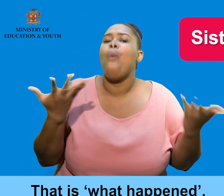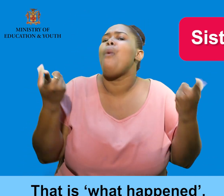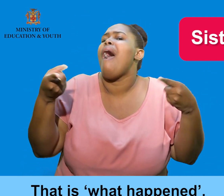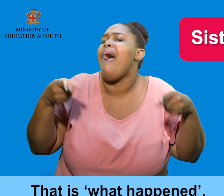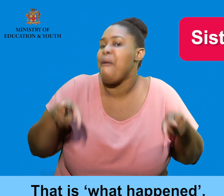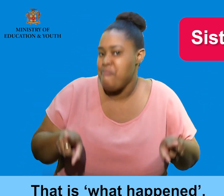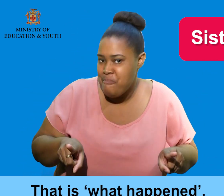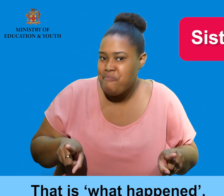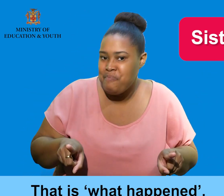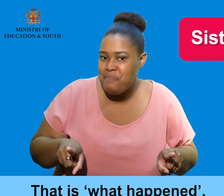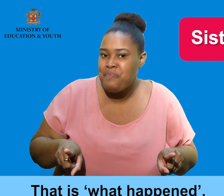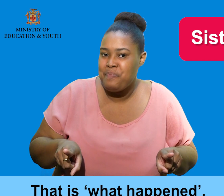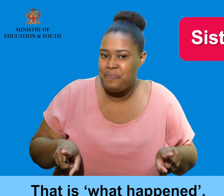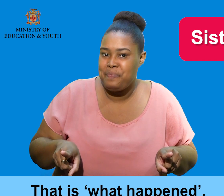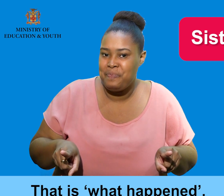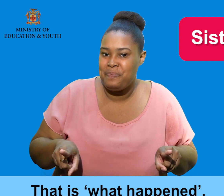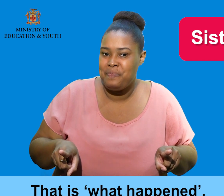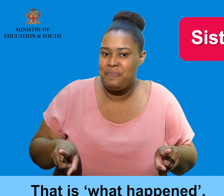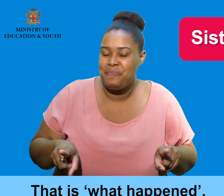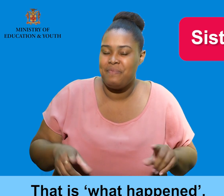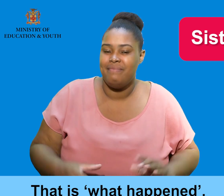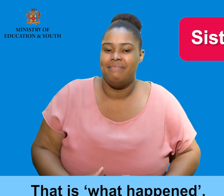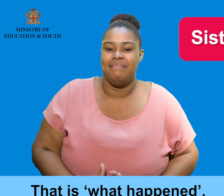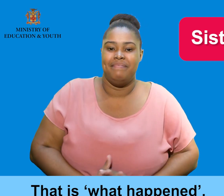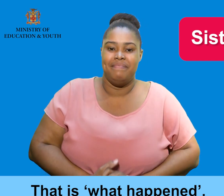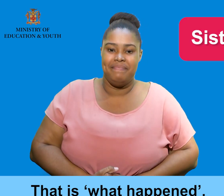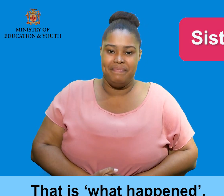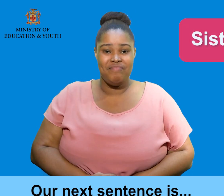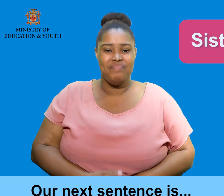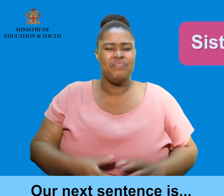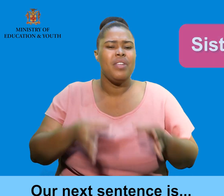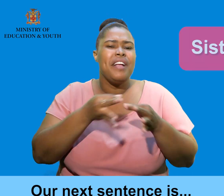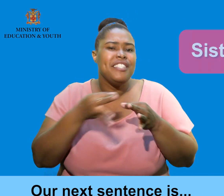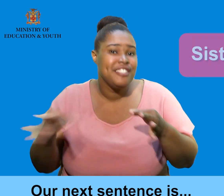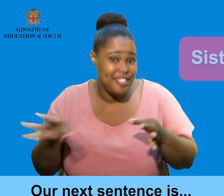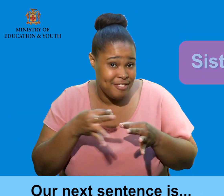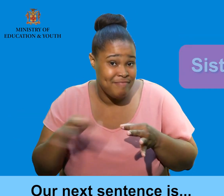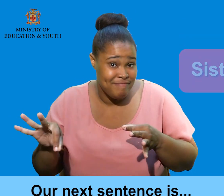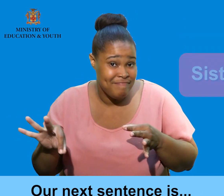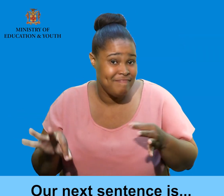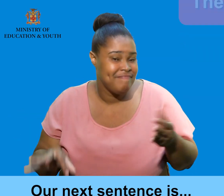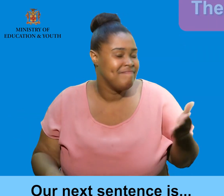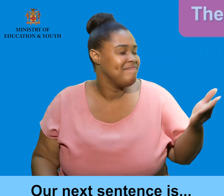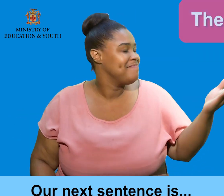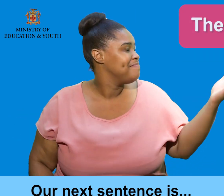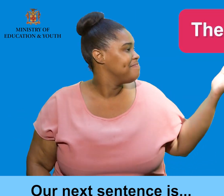That is what happened. Our next sentence is.